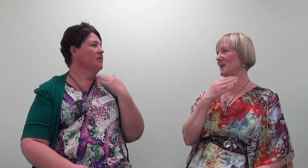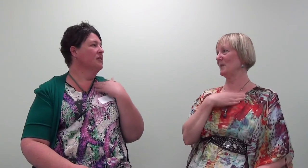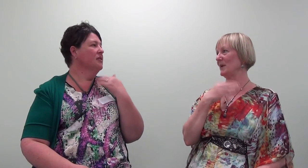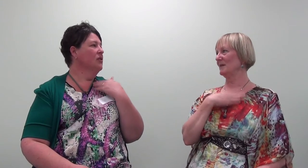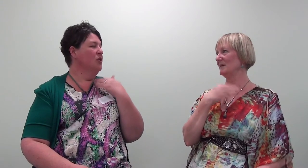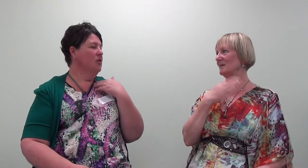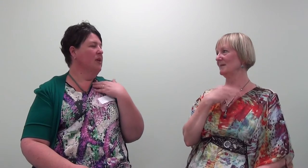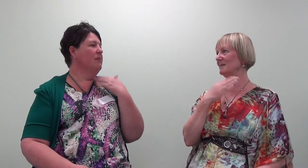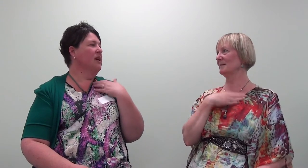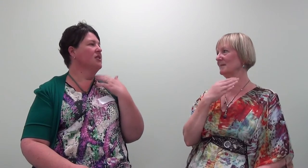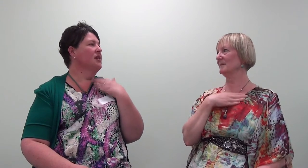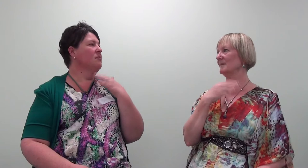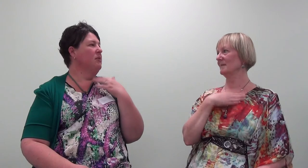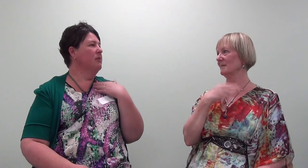memory.